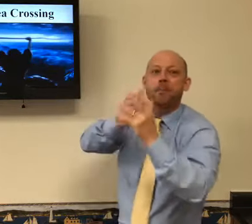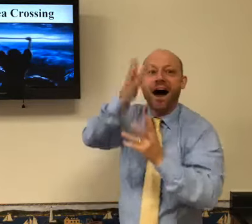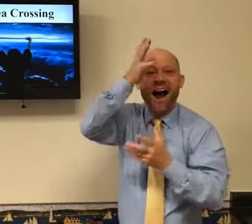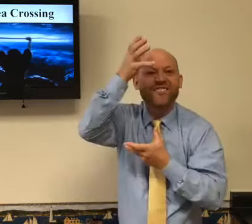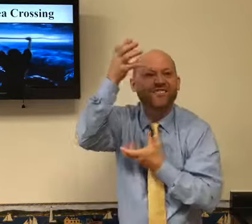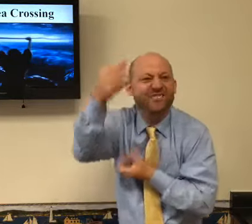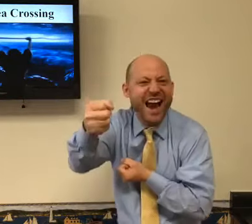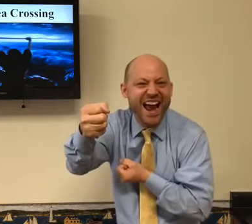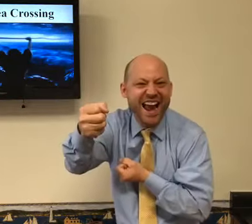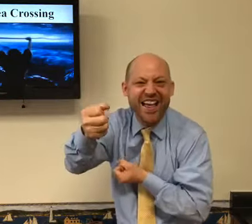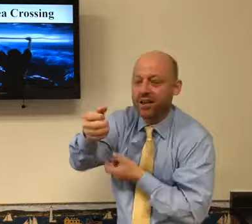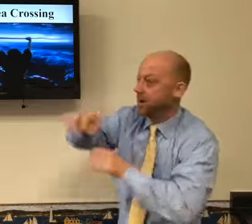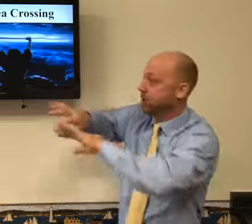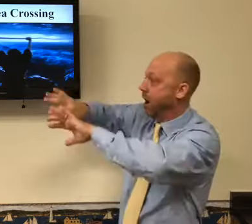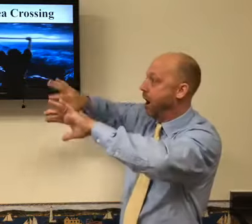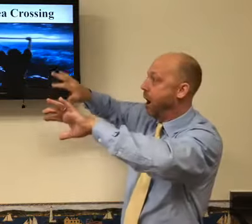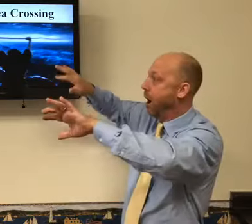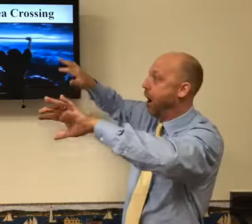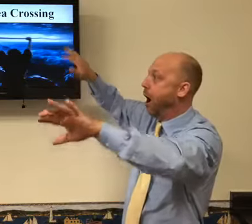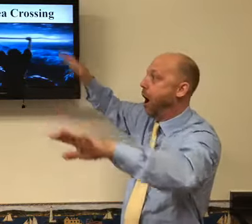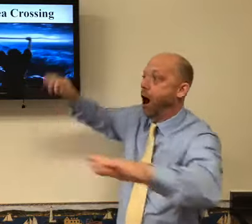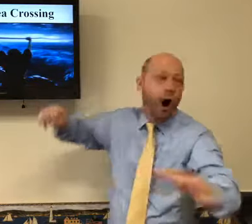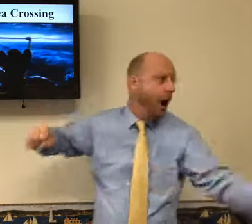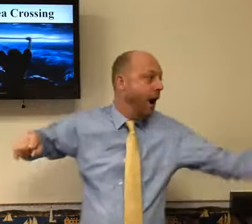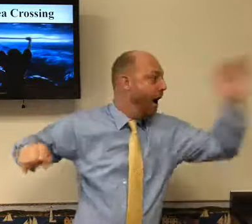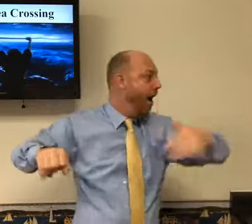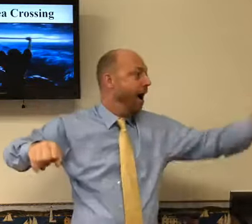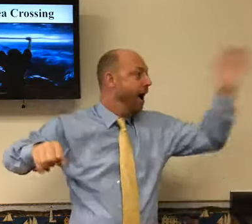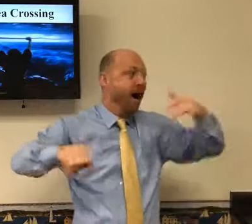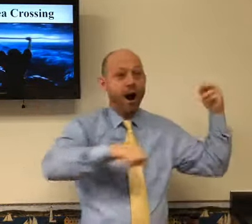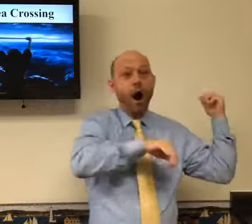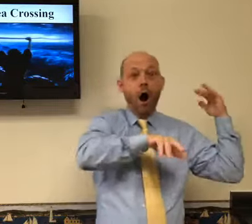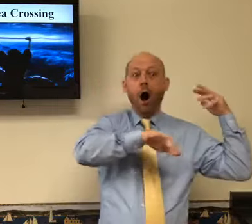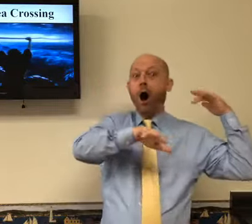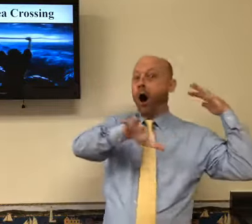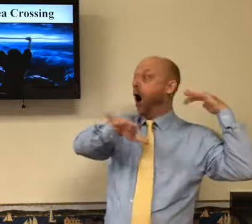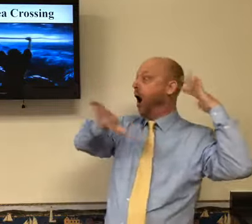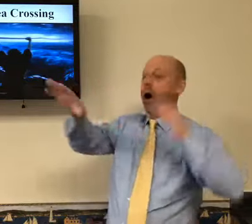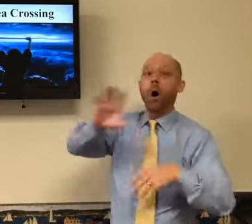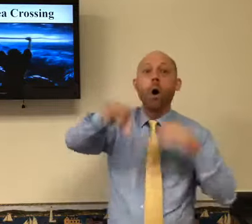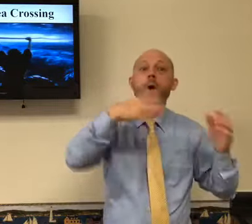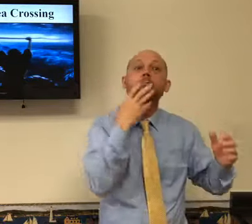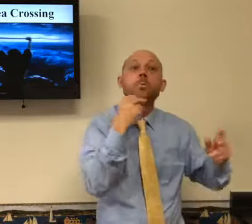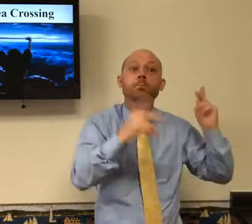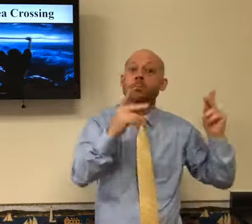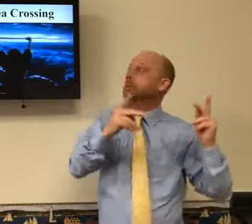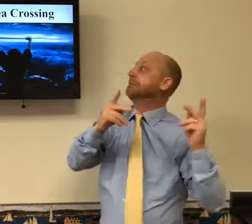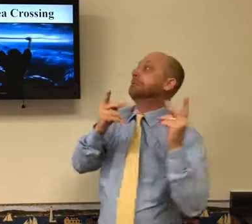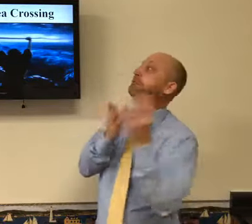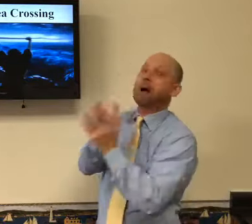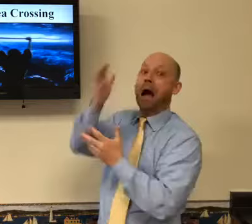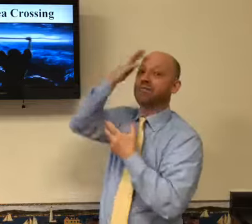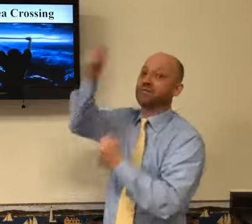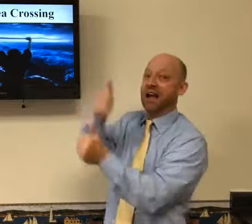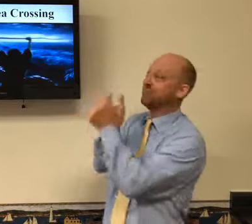And the sea, by faith, the Red Sea parts. And all the people were able, all the Jewish people,